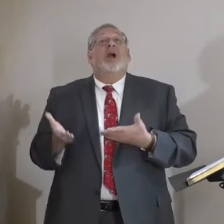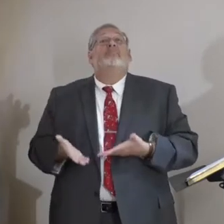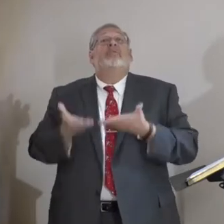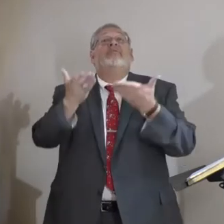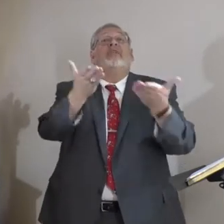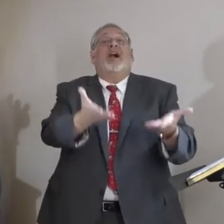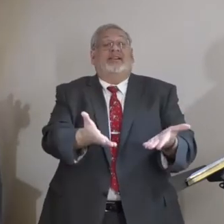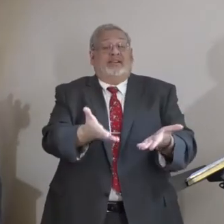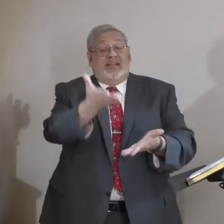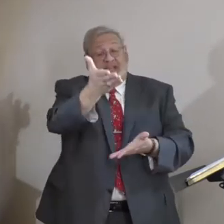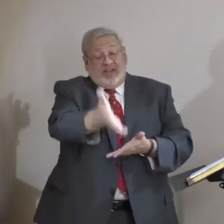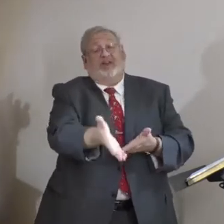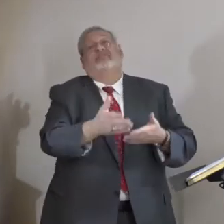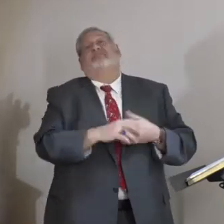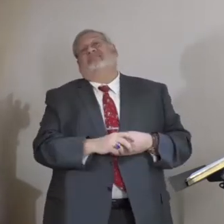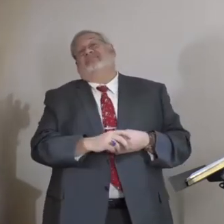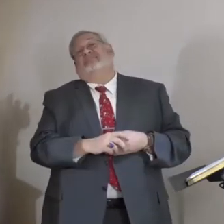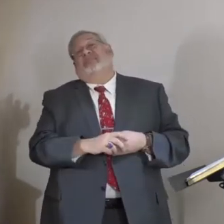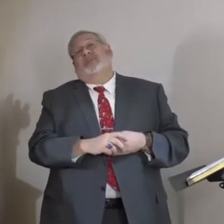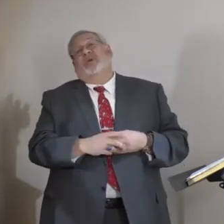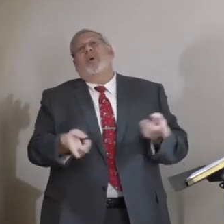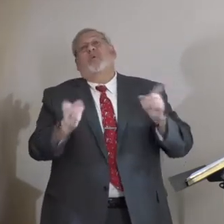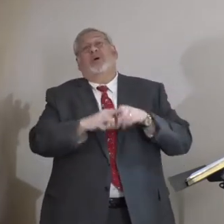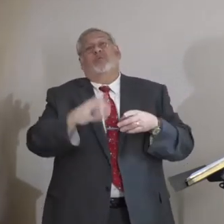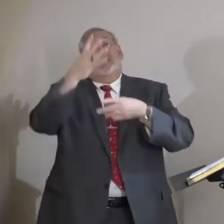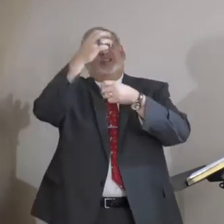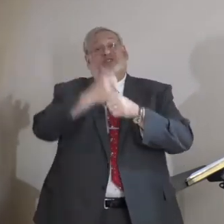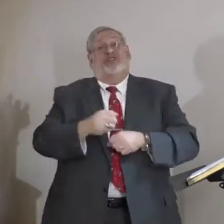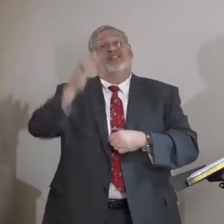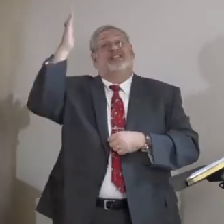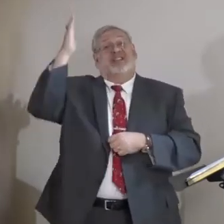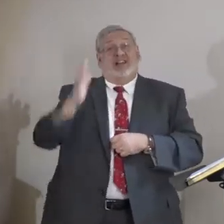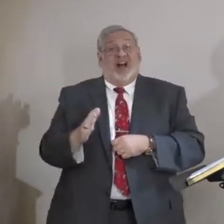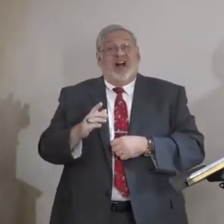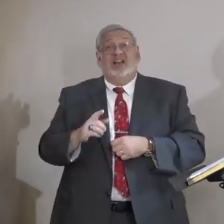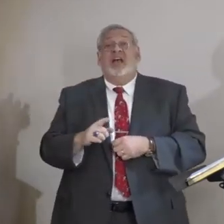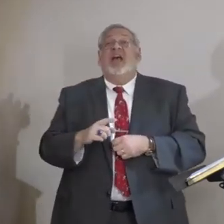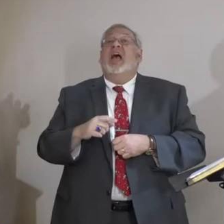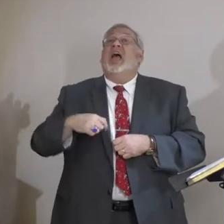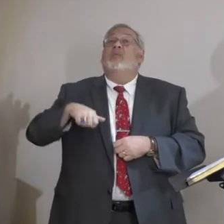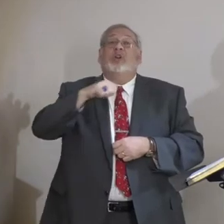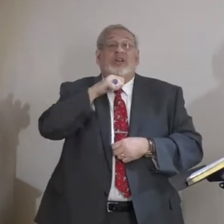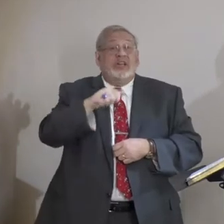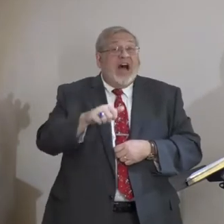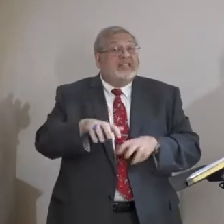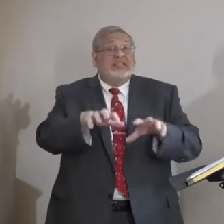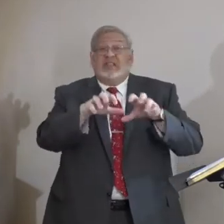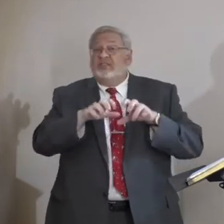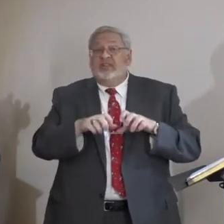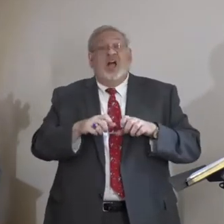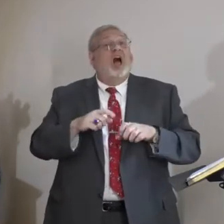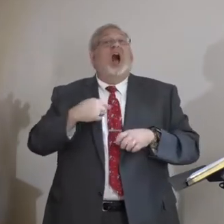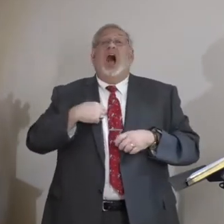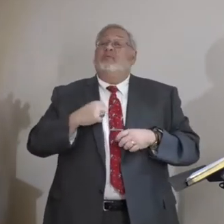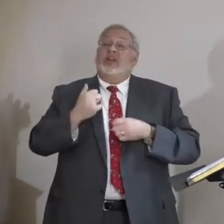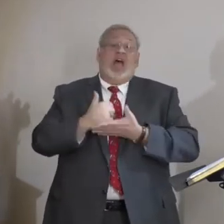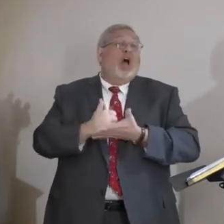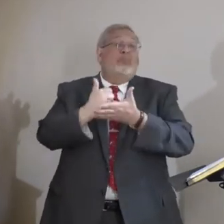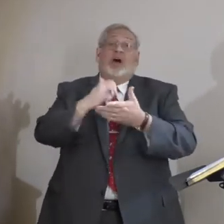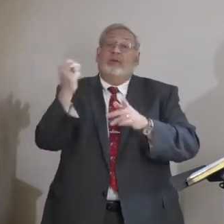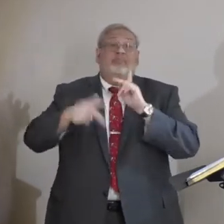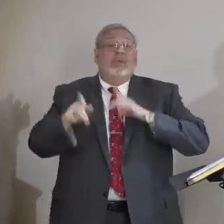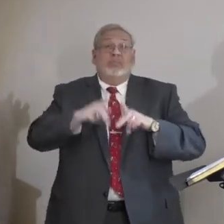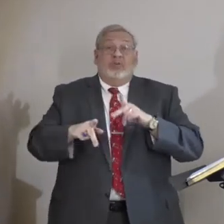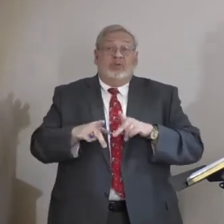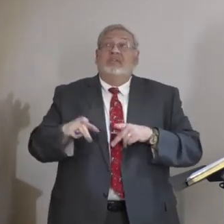in and saying, here you go. And you know what? When we trust God, when we commit to being selfless, and we say, I'm going to help others, you know what? God's going to provide